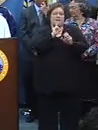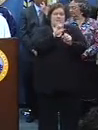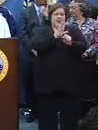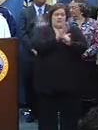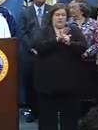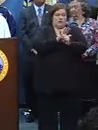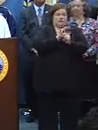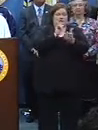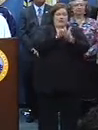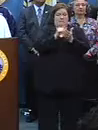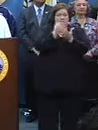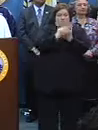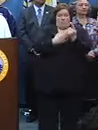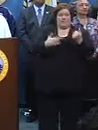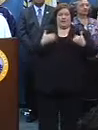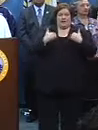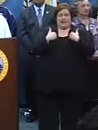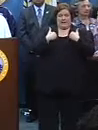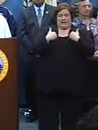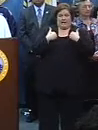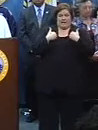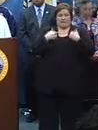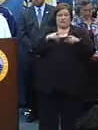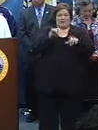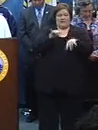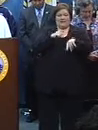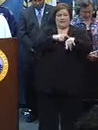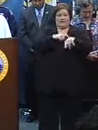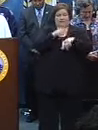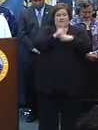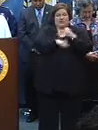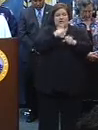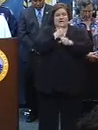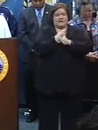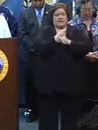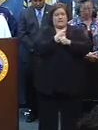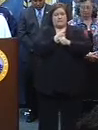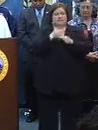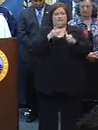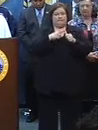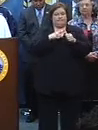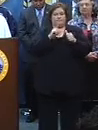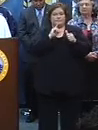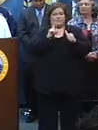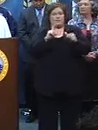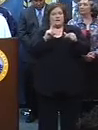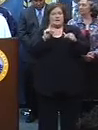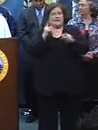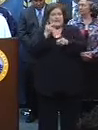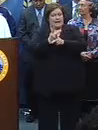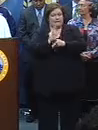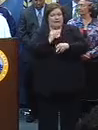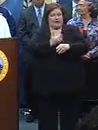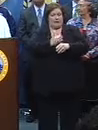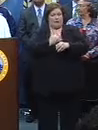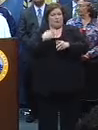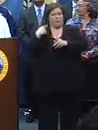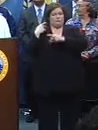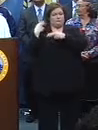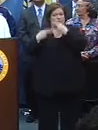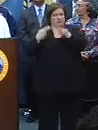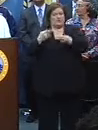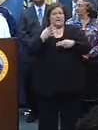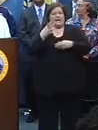that both have around this time of year, one to uphold an incredible tradition and the other to